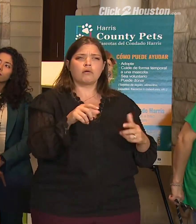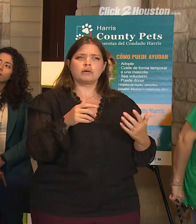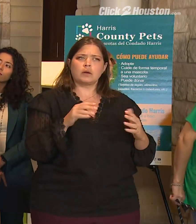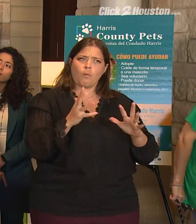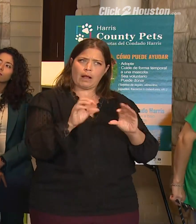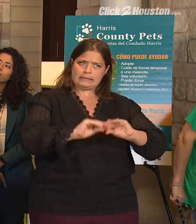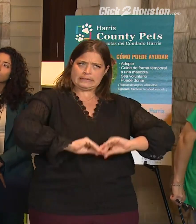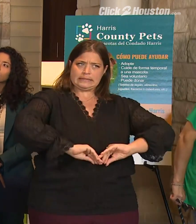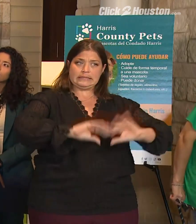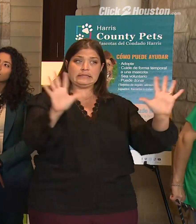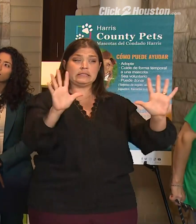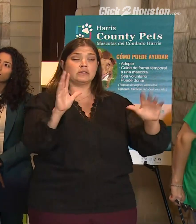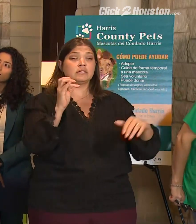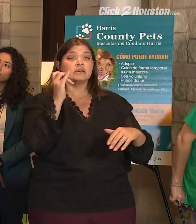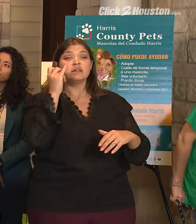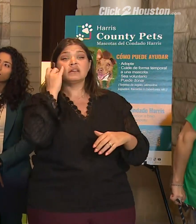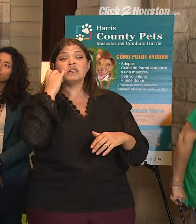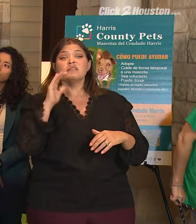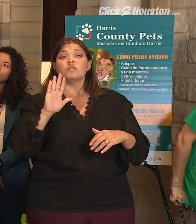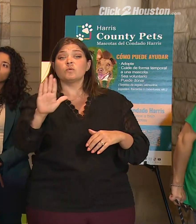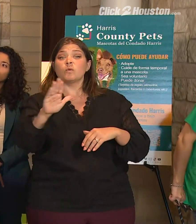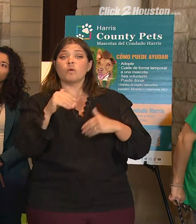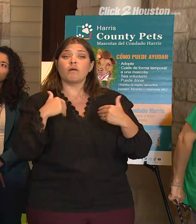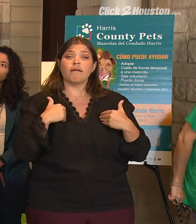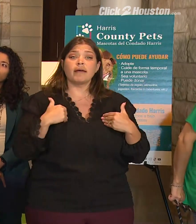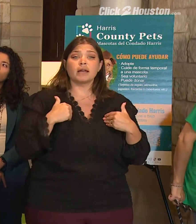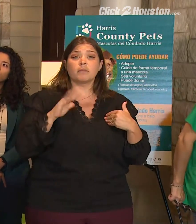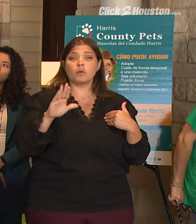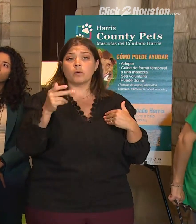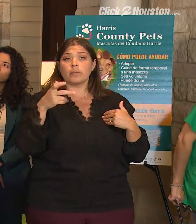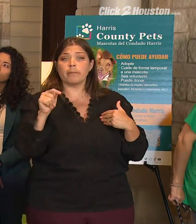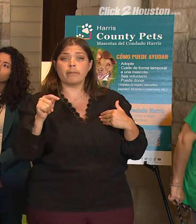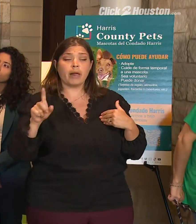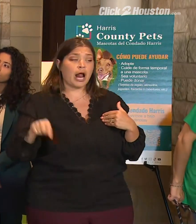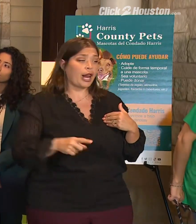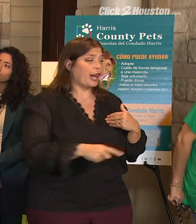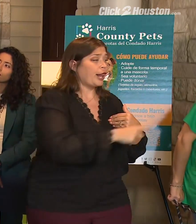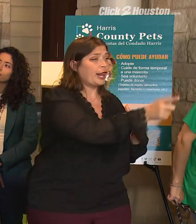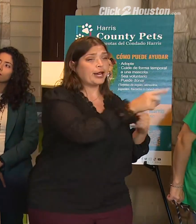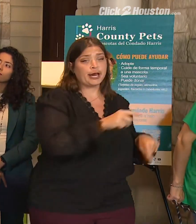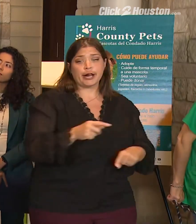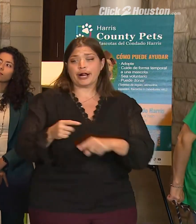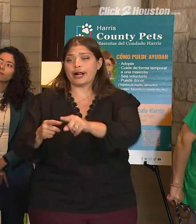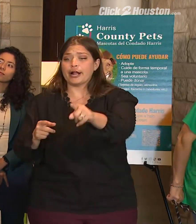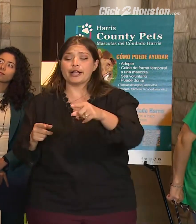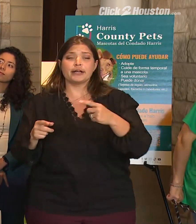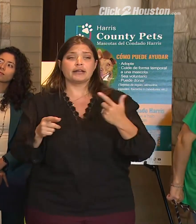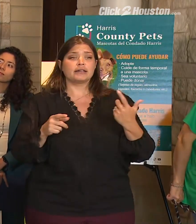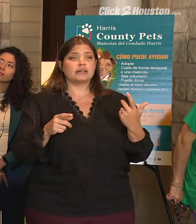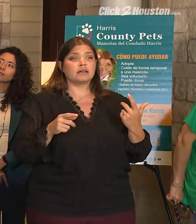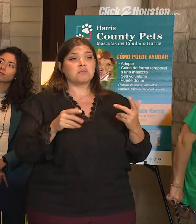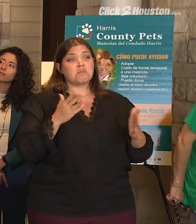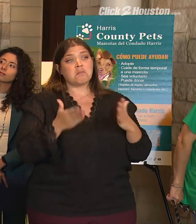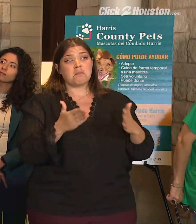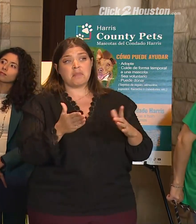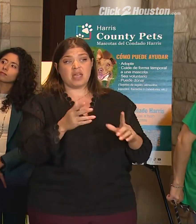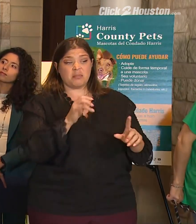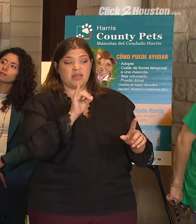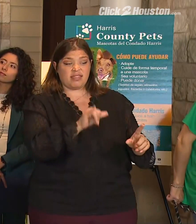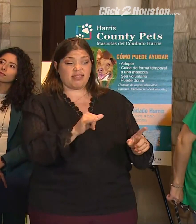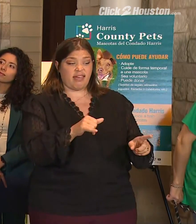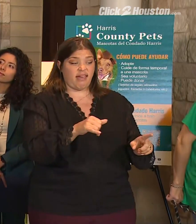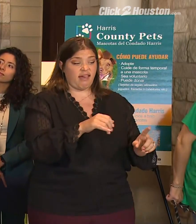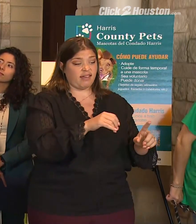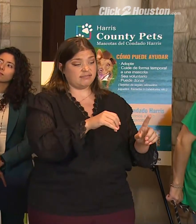a pet that's loose out in the community, that pet can contract, or not, it won't be your pet, but that stray